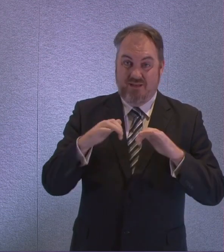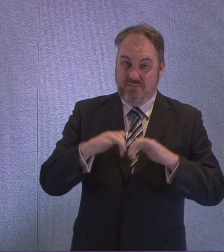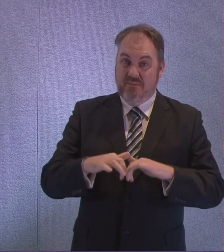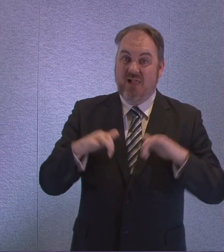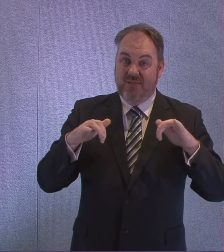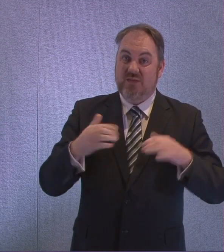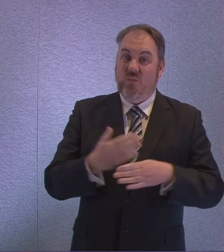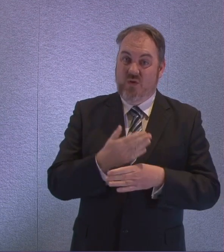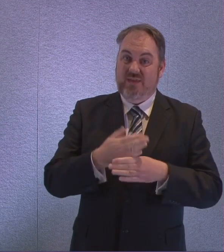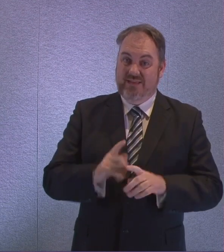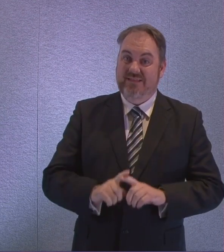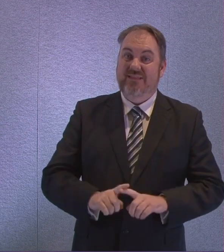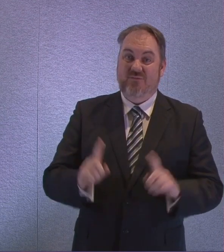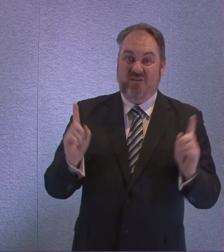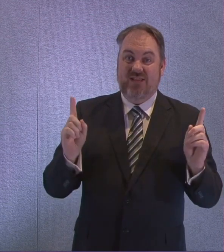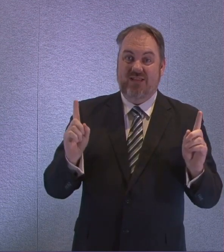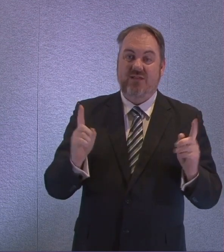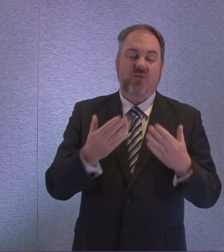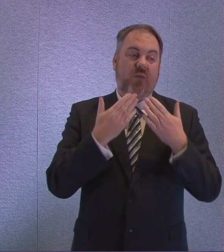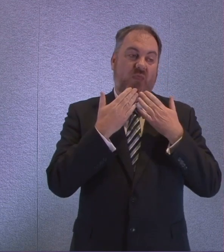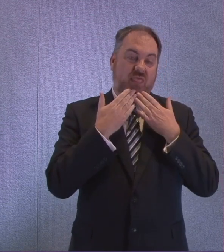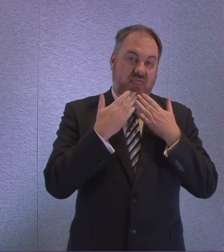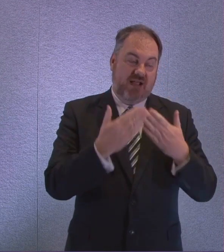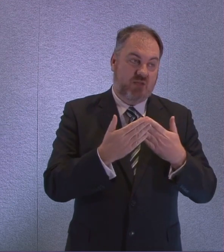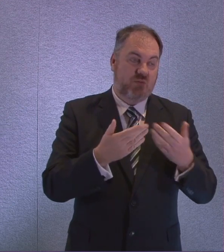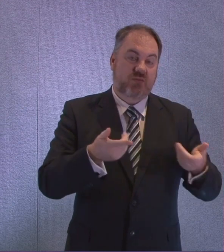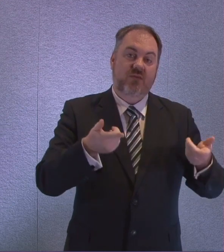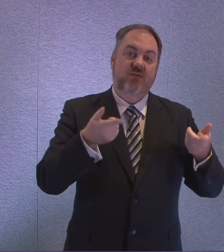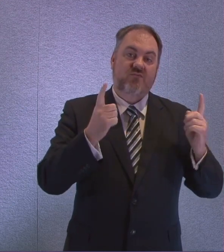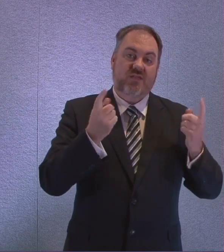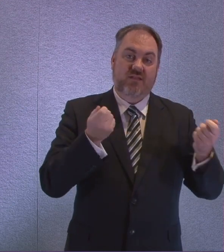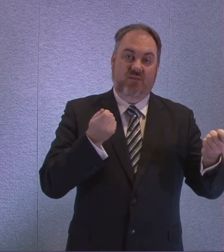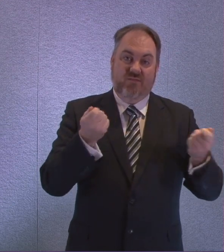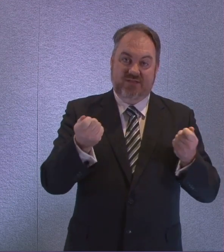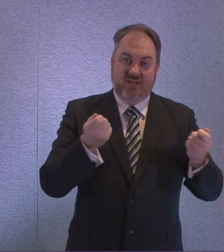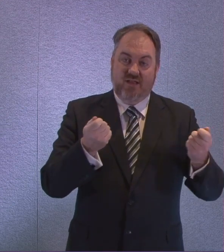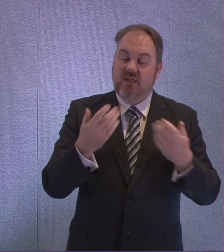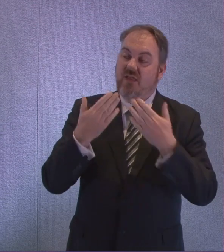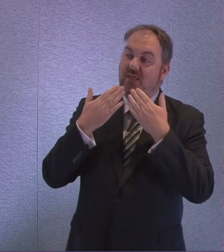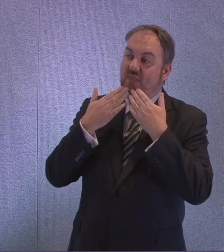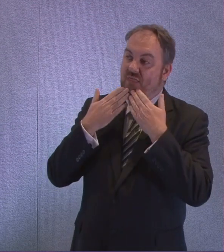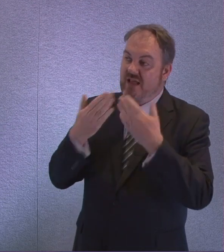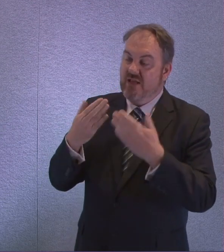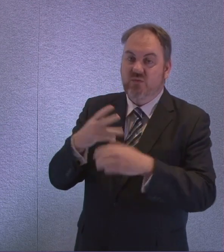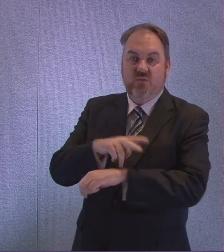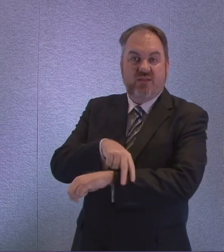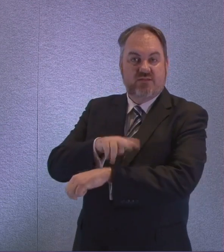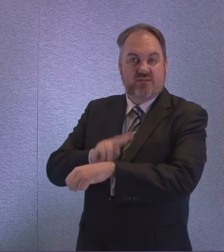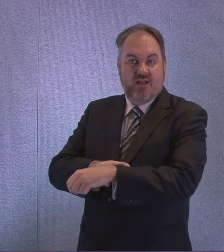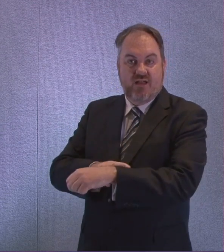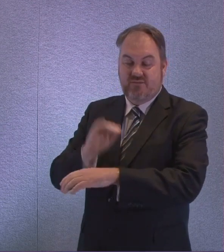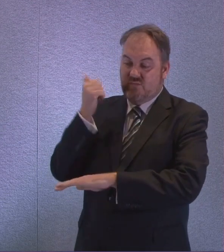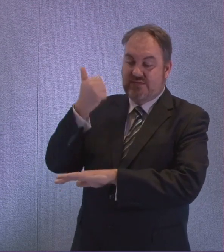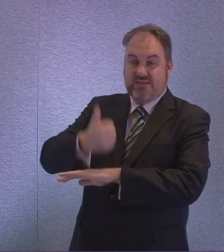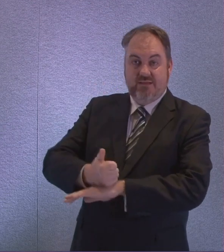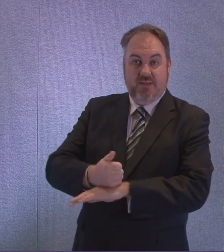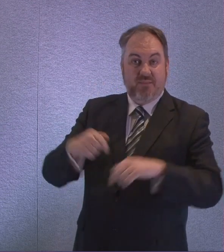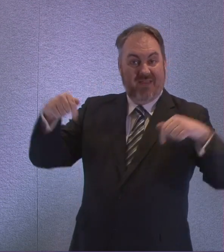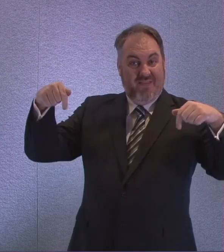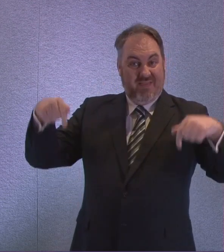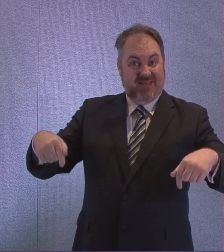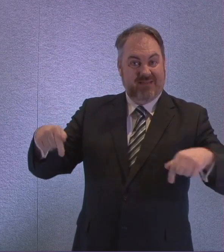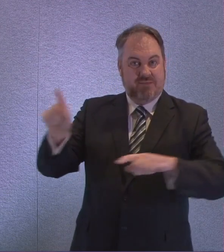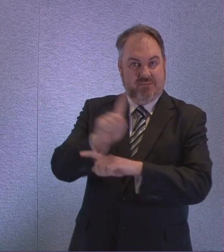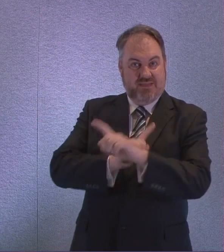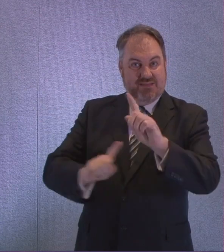place on record my thanks to you, Presenting Officer, and all the Parliament staff for making this happen. I do want to give a very brief update